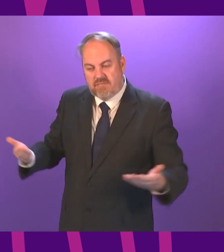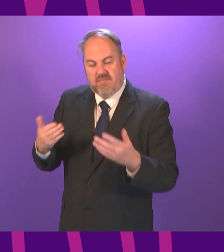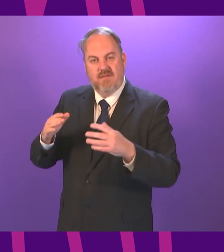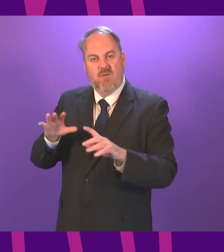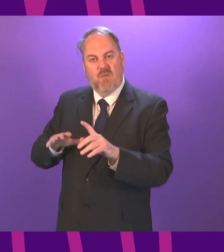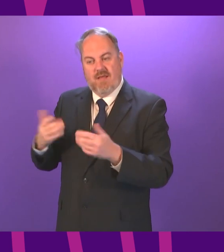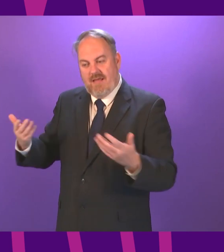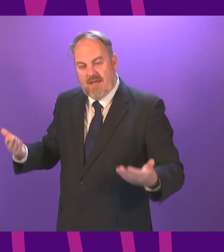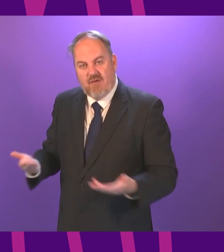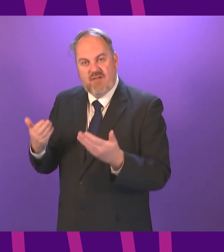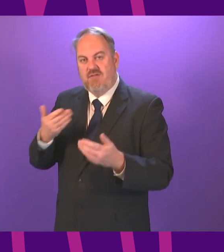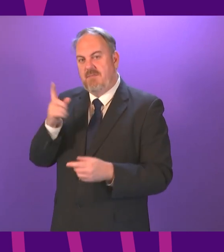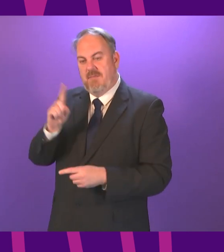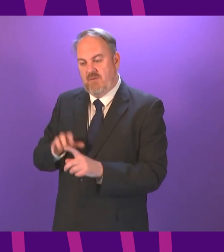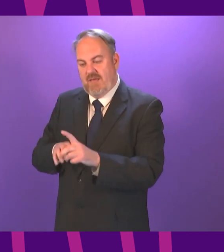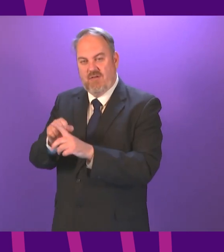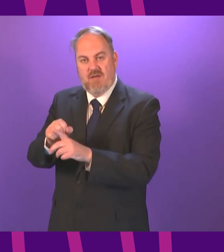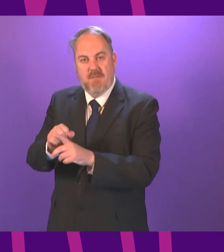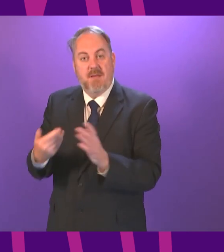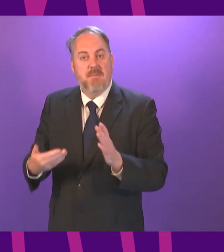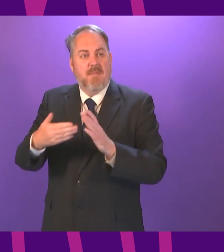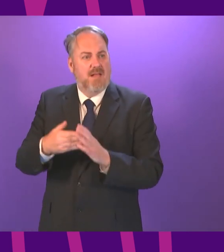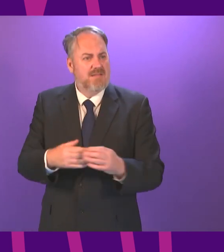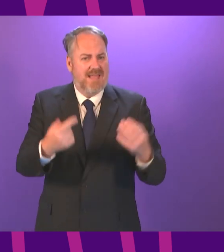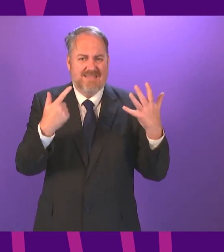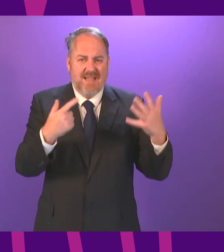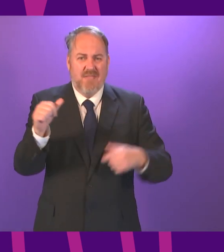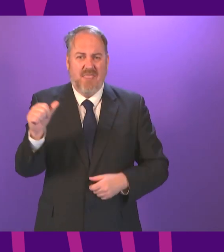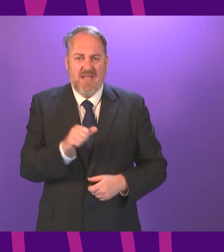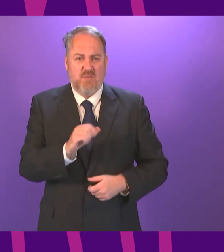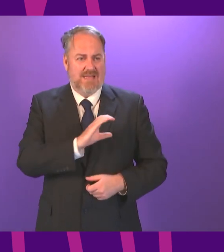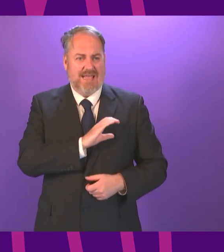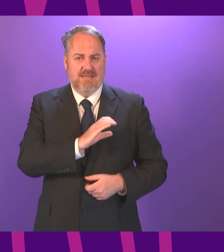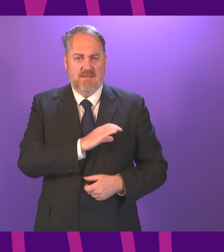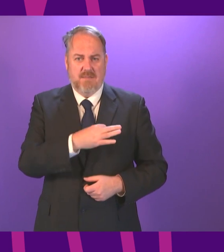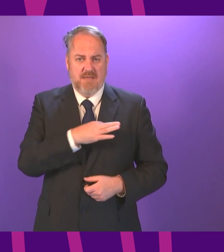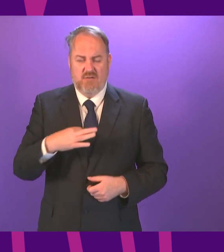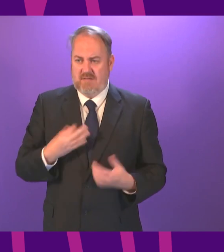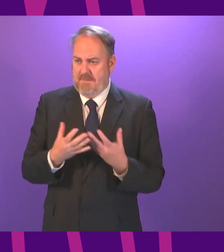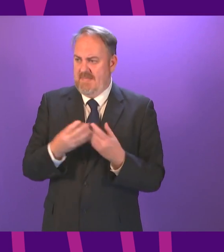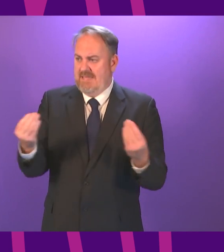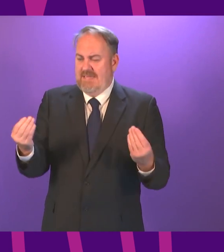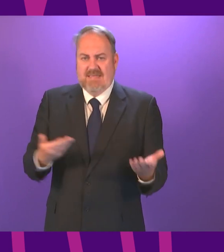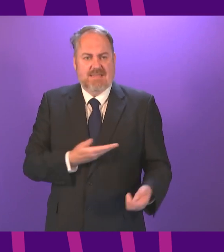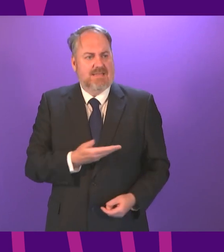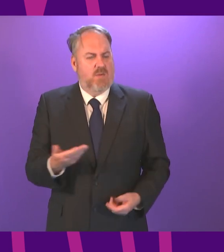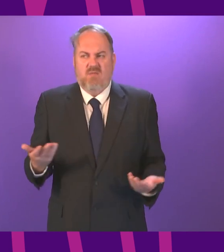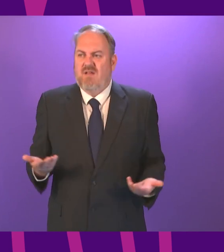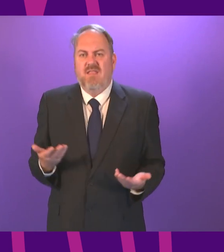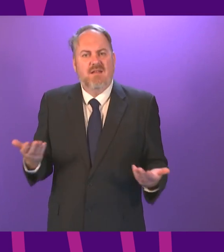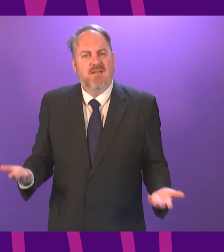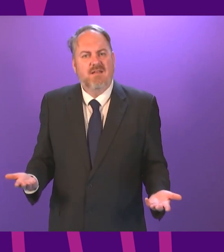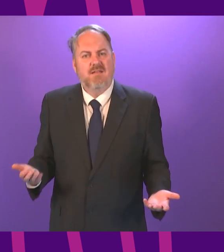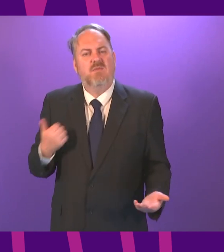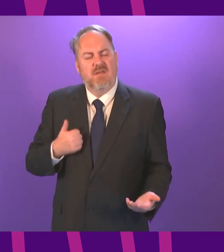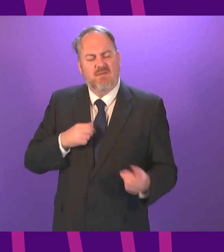missing 7,000 cancer care patients, and we start the hard work of addressing the pandemic that's going to follow this one, which is a mental health pandemic. If the government is